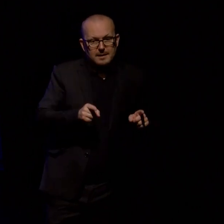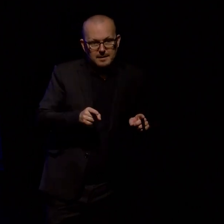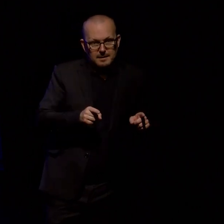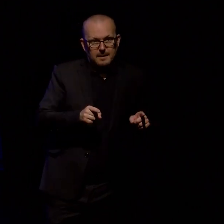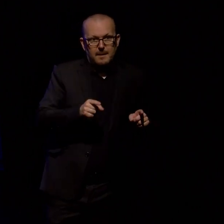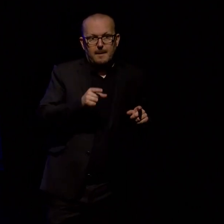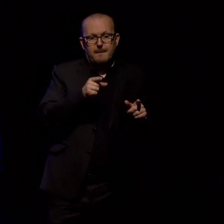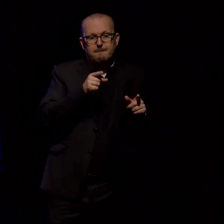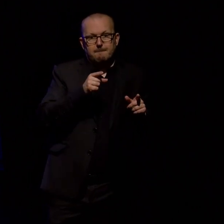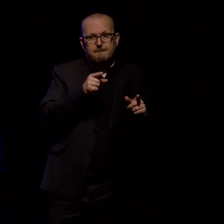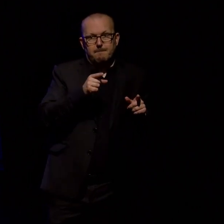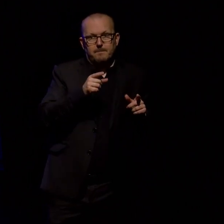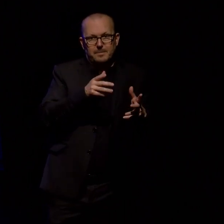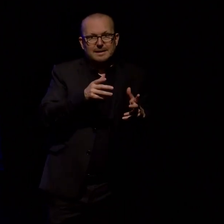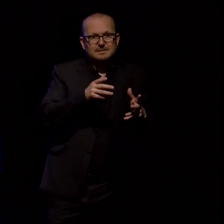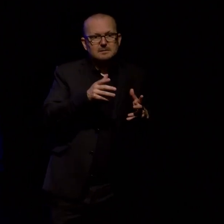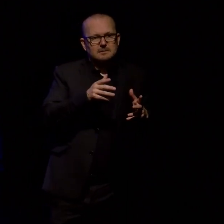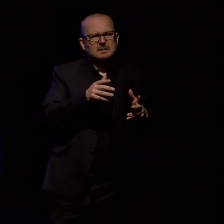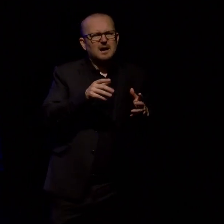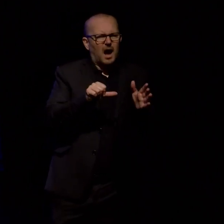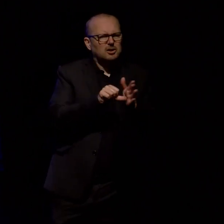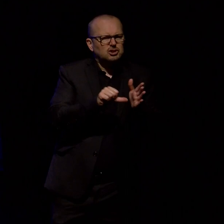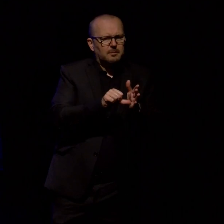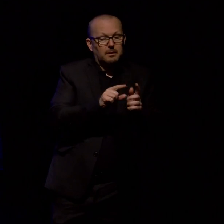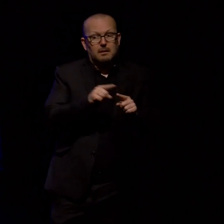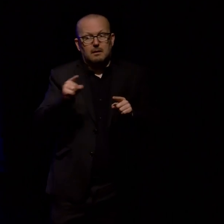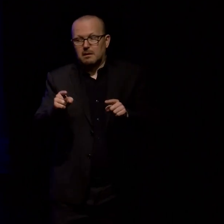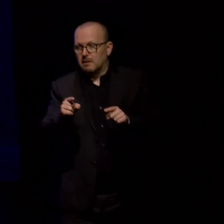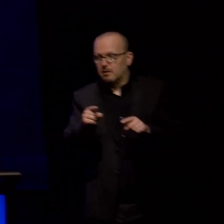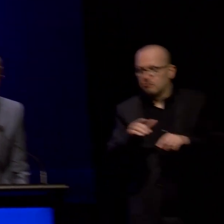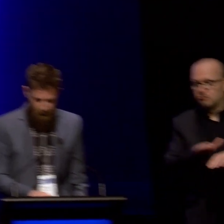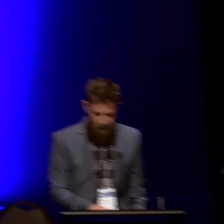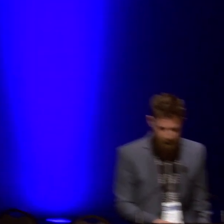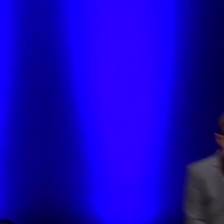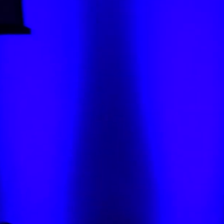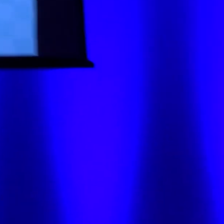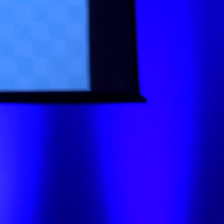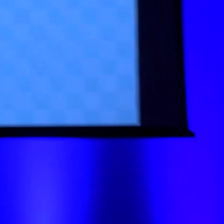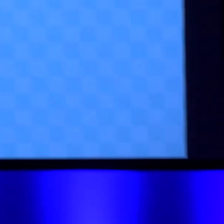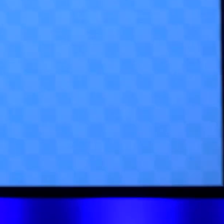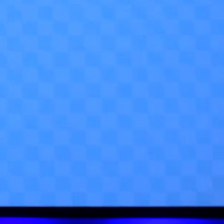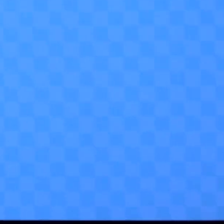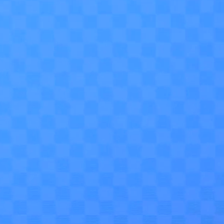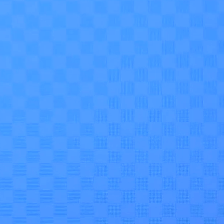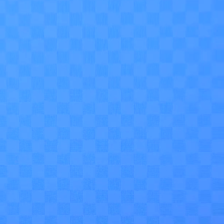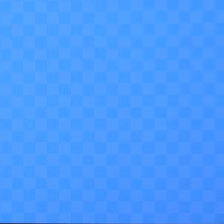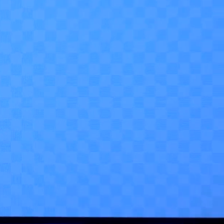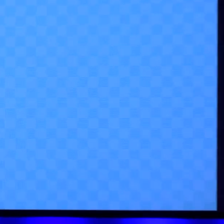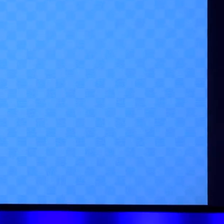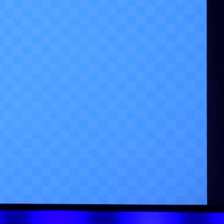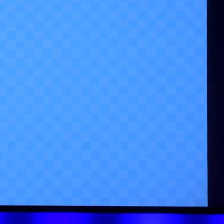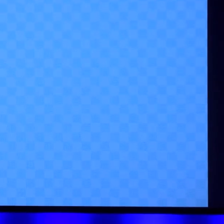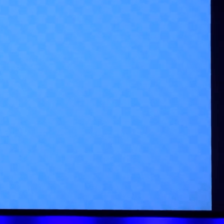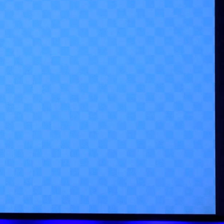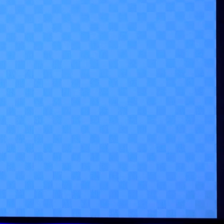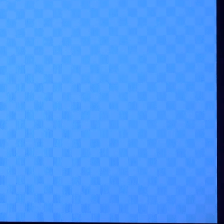in material hardship. You have to turn the page to see all 148,000. The lighter blue dots represent